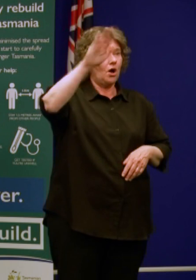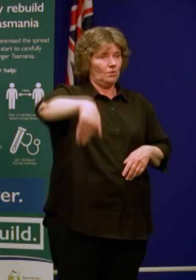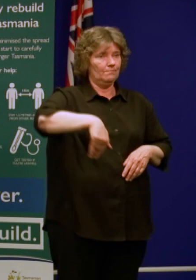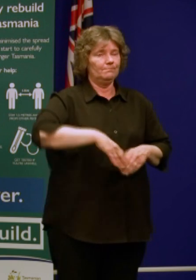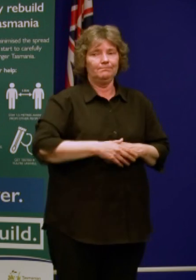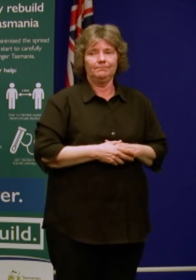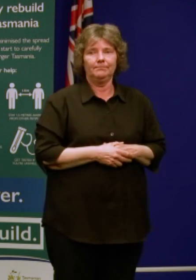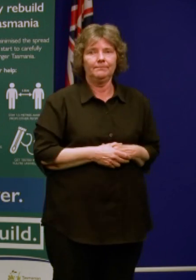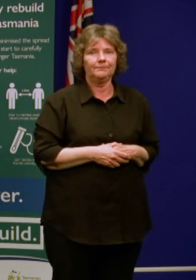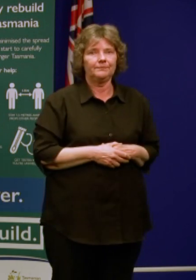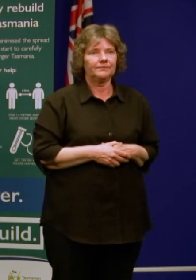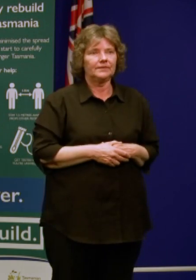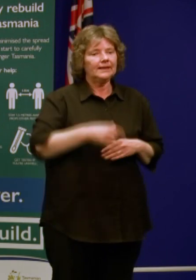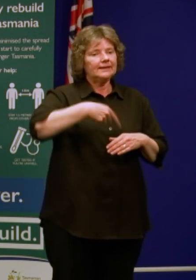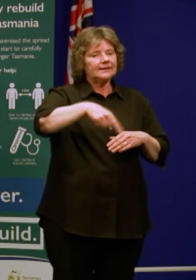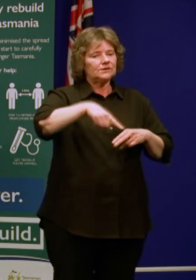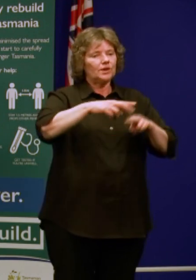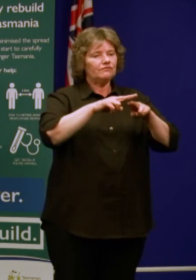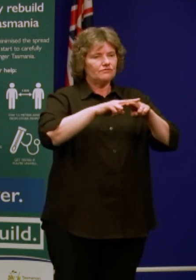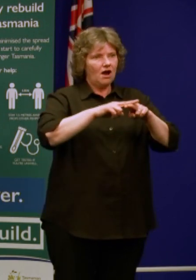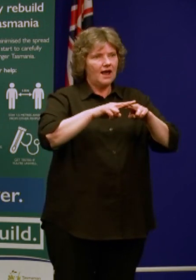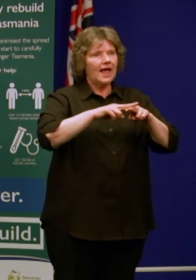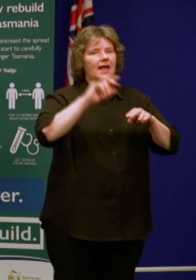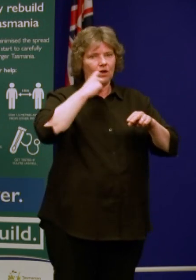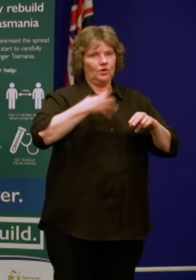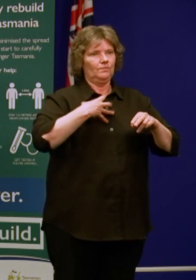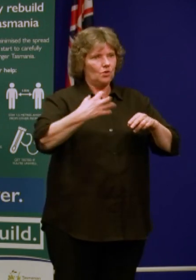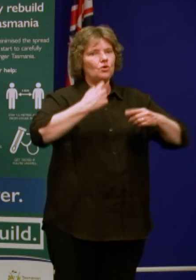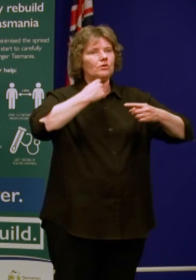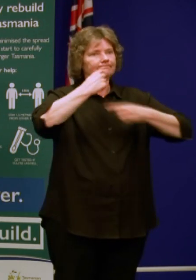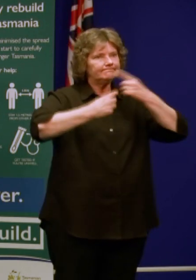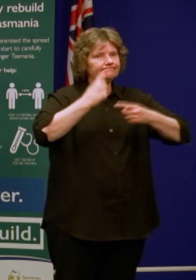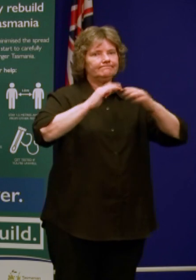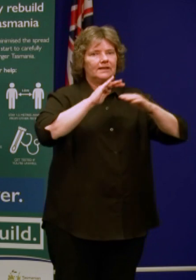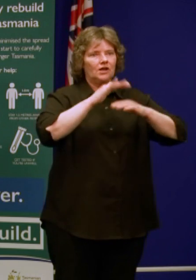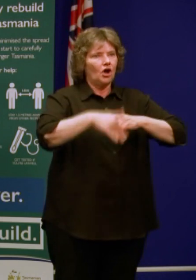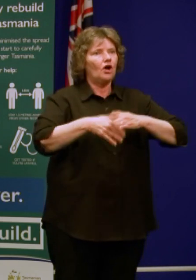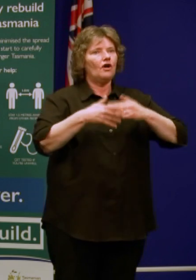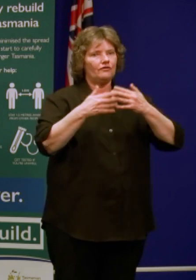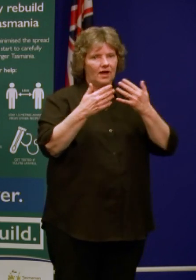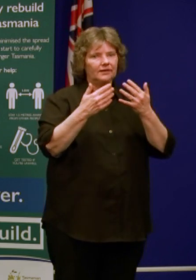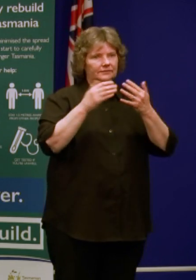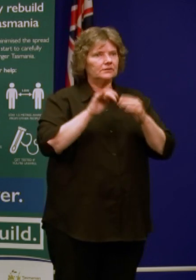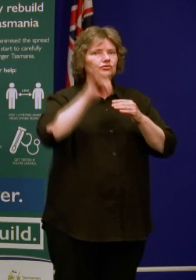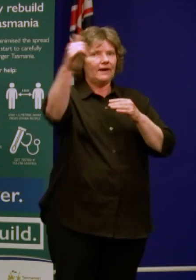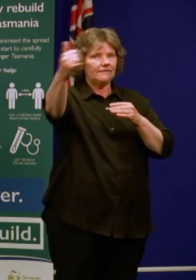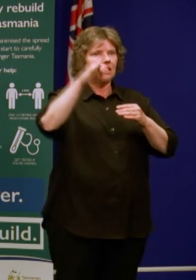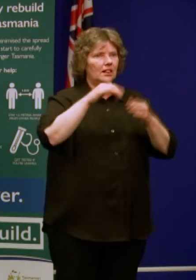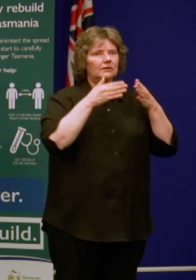on Friday I'll provide a further update in terms of travel into and out of Tasmania